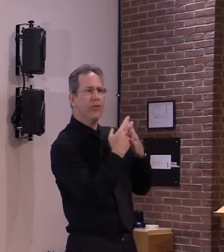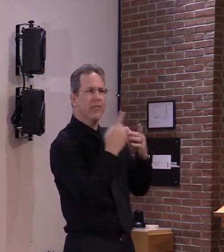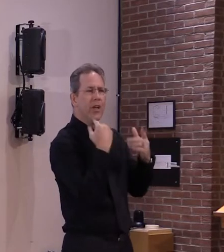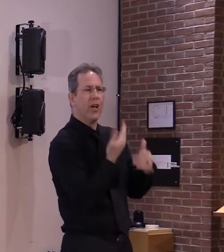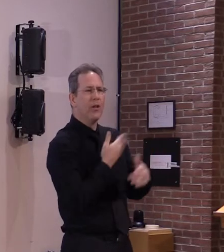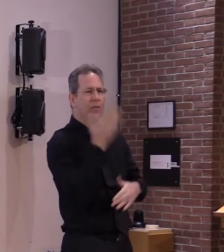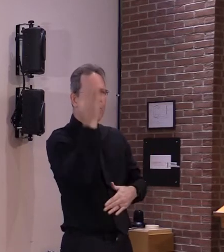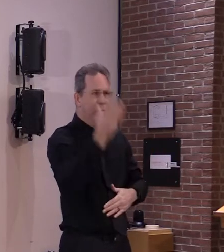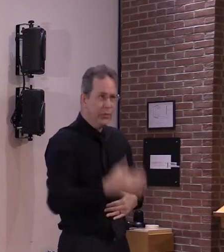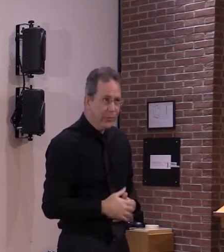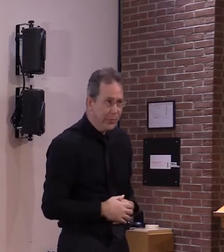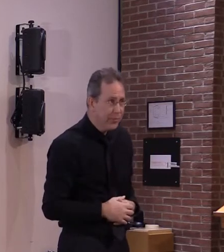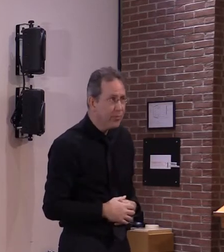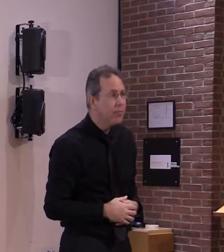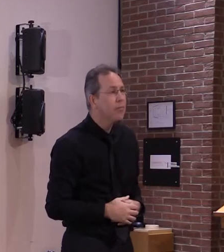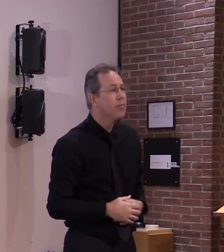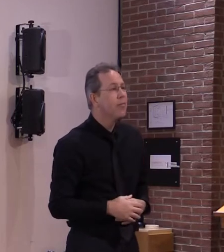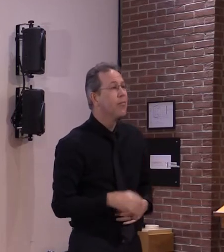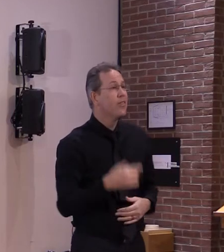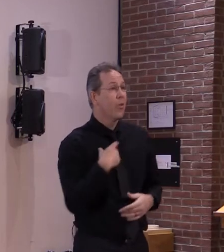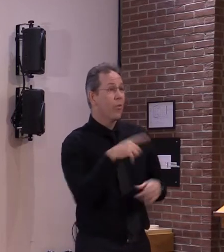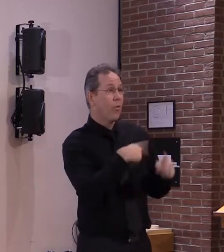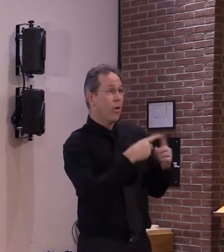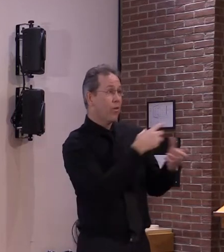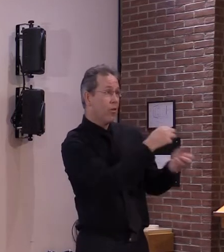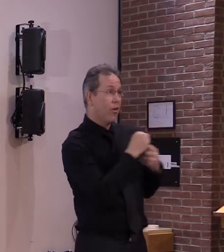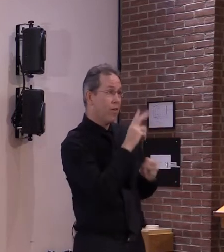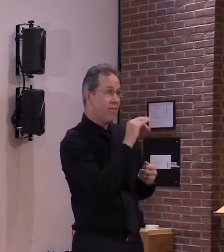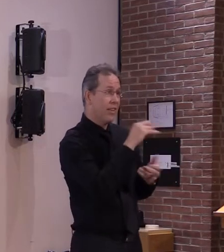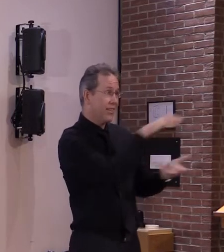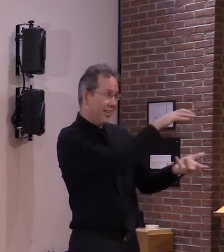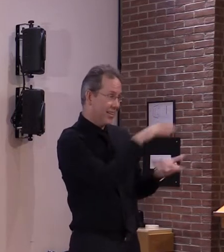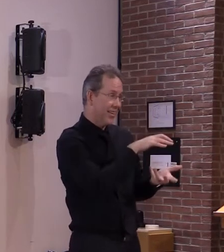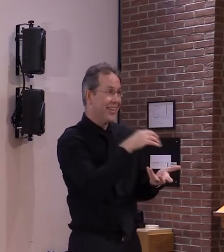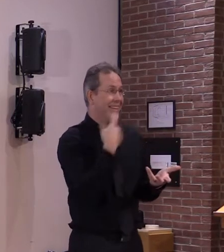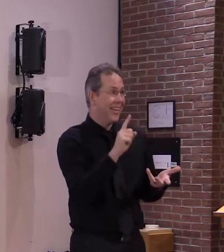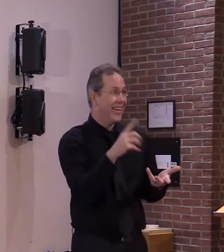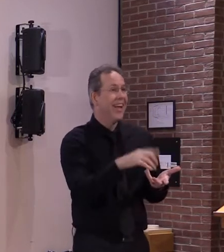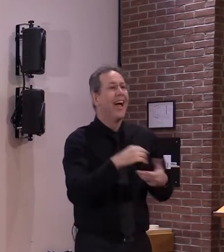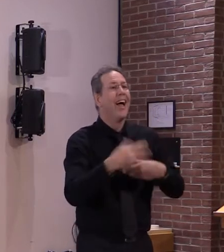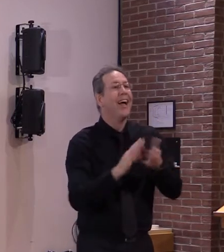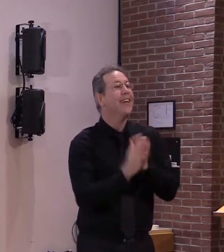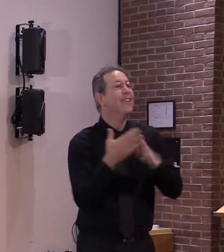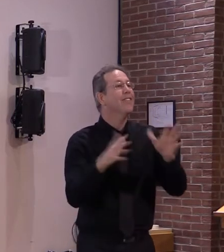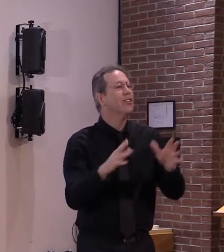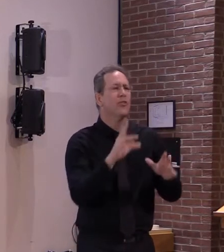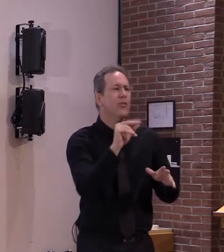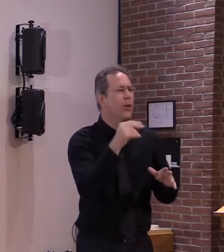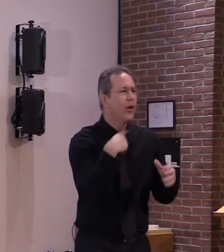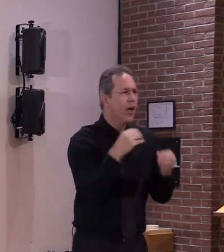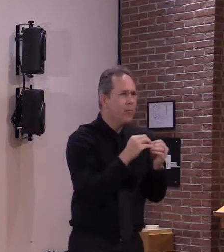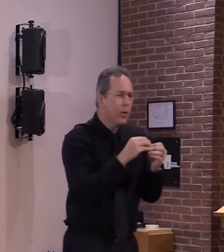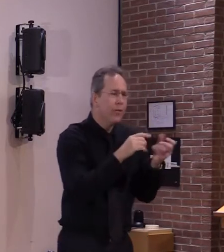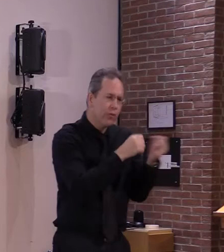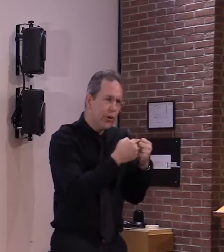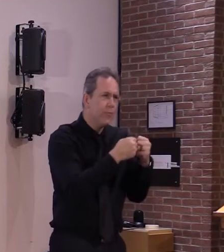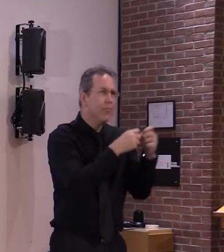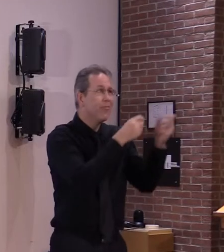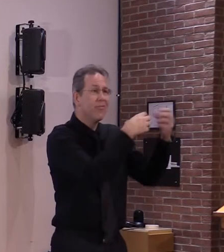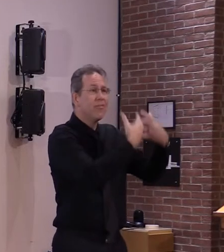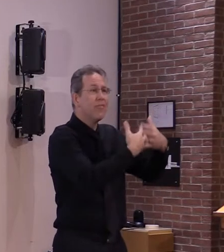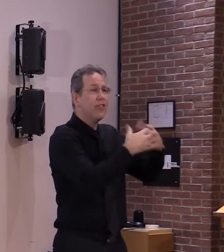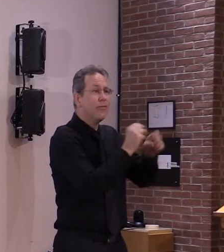start of a long process to receive and administer enough vaccine to bring covet 19 under control